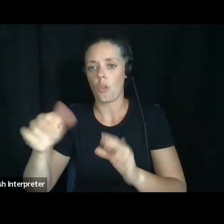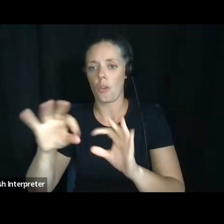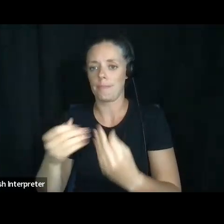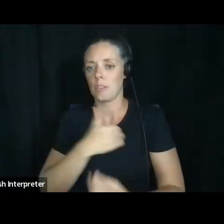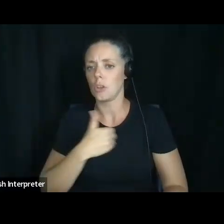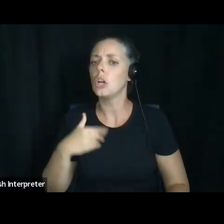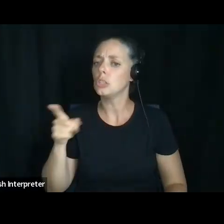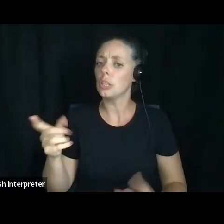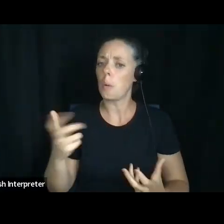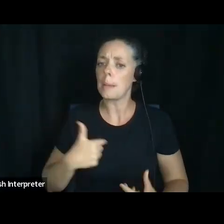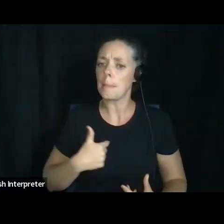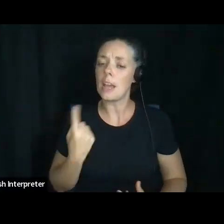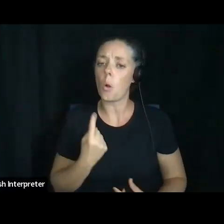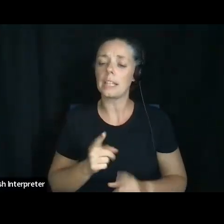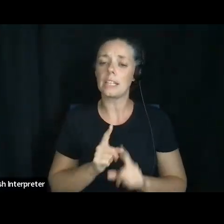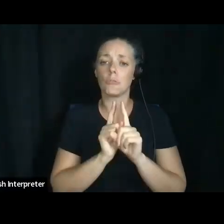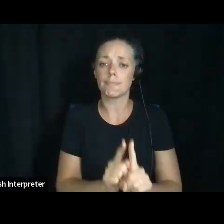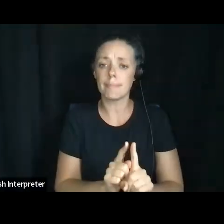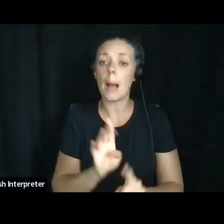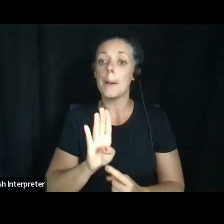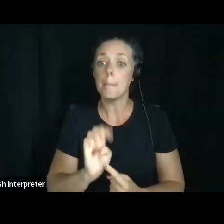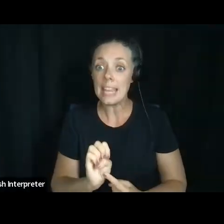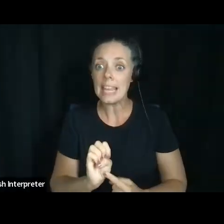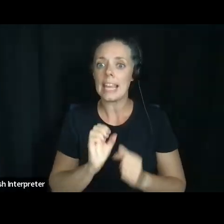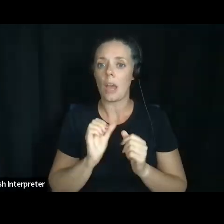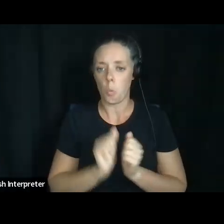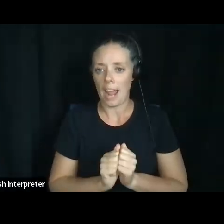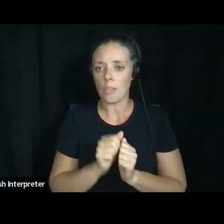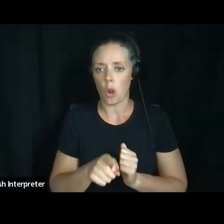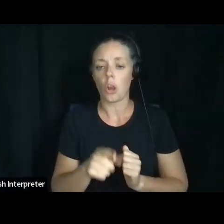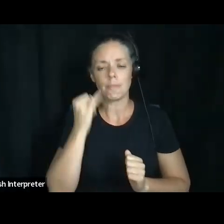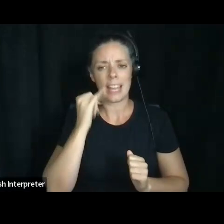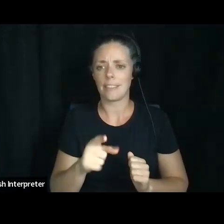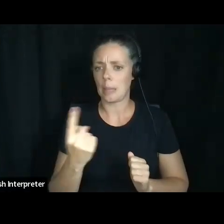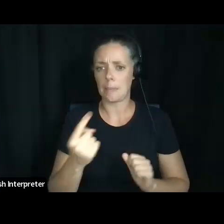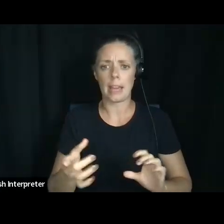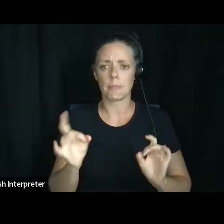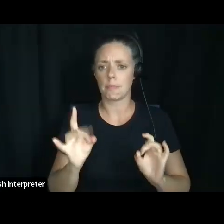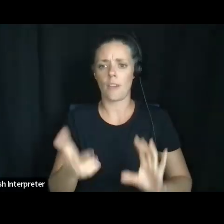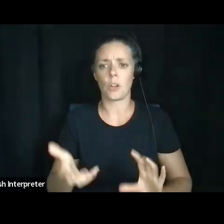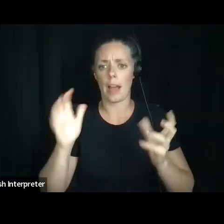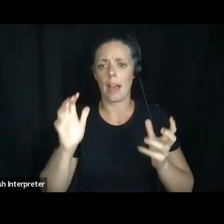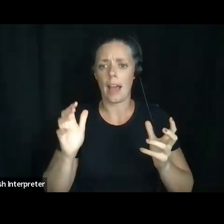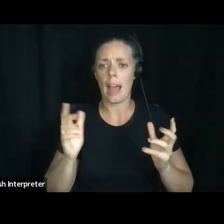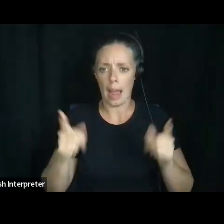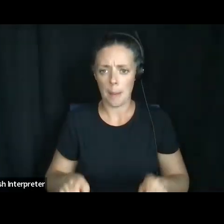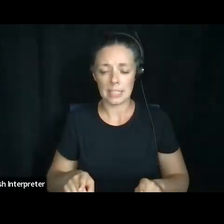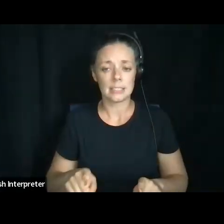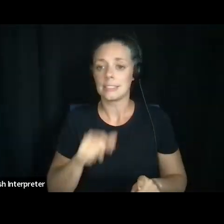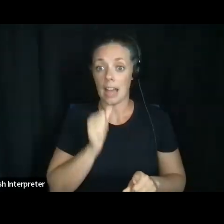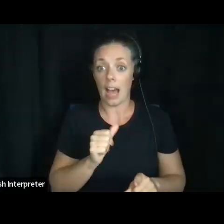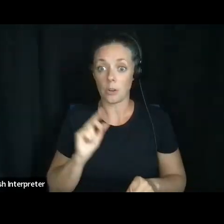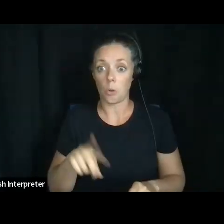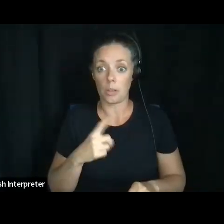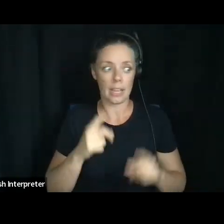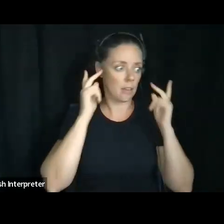me just to be with her, um, at a time when she's in crisis and not able to make her own decisions. Um, and, and maybe not put me